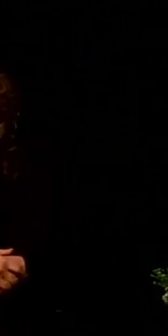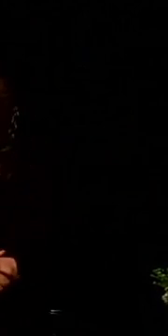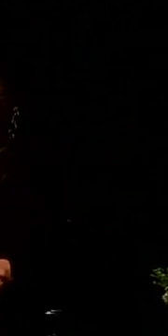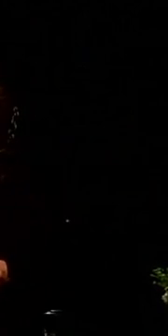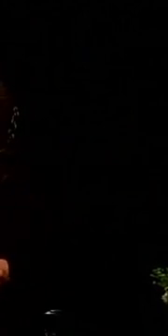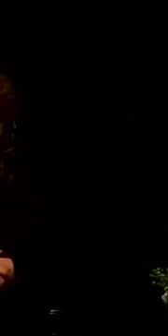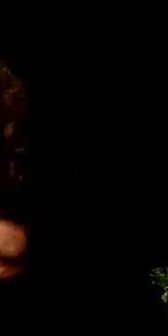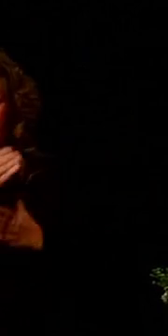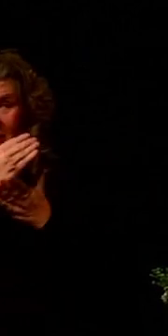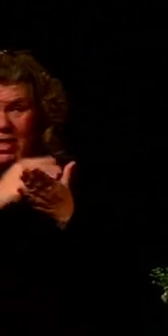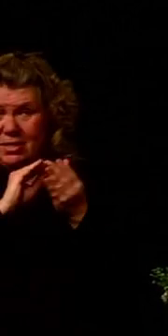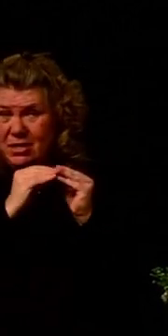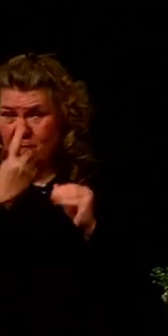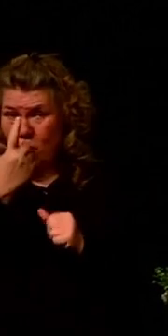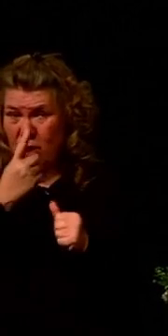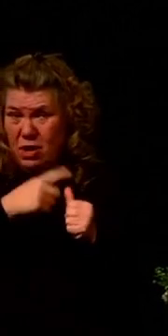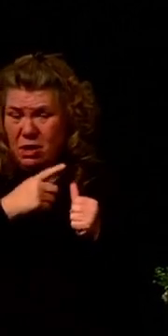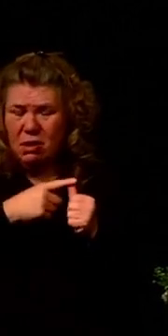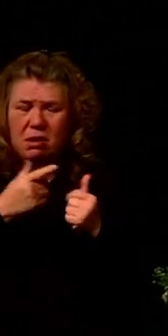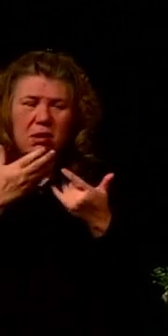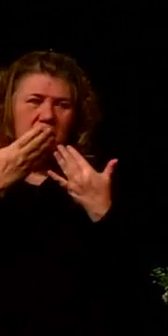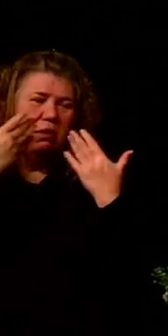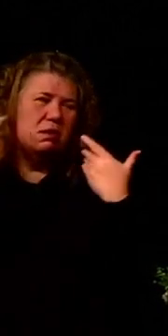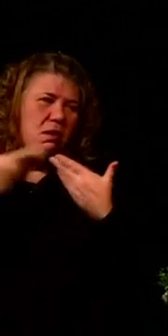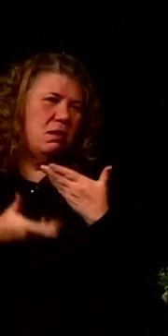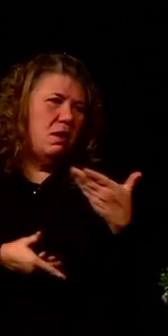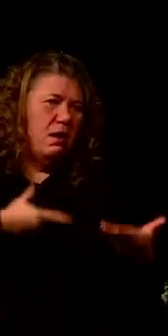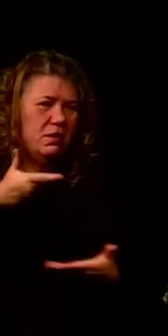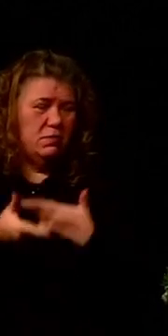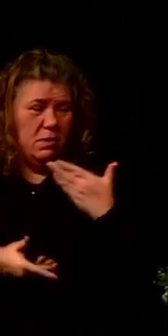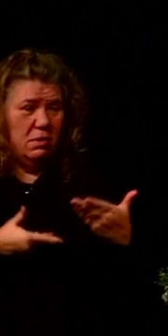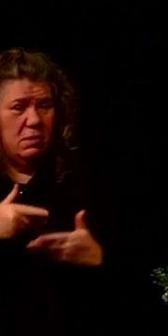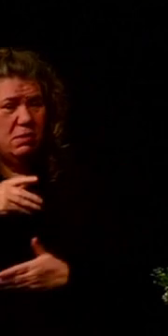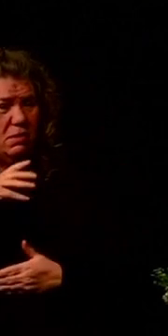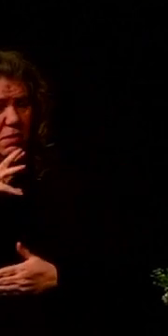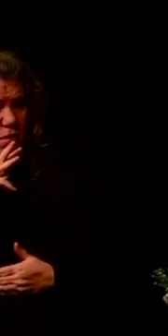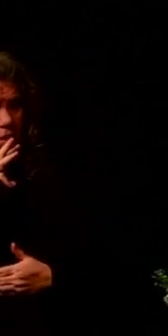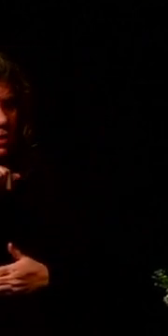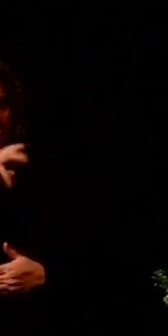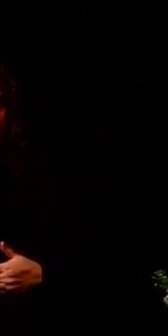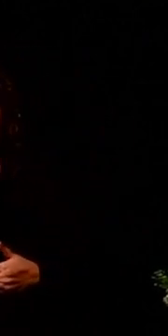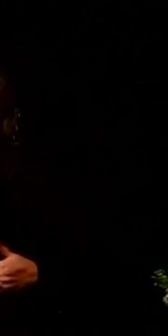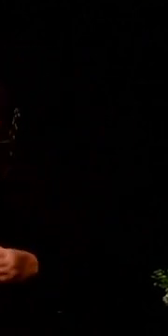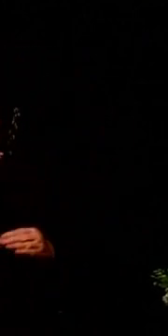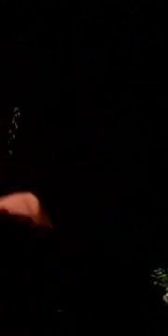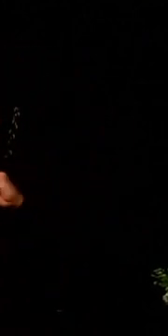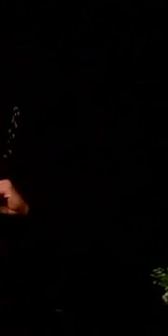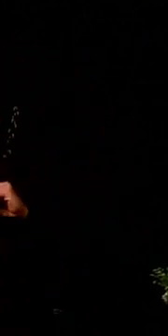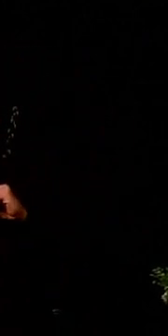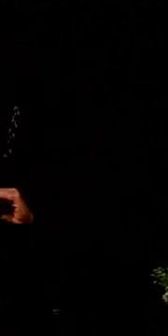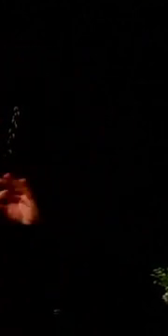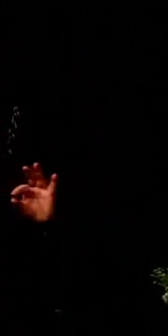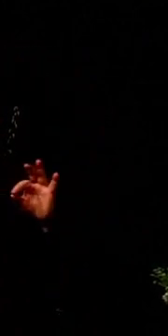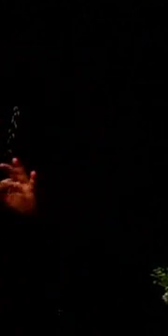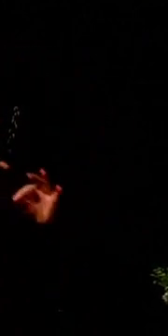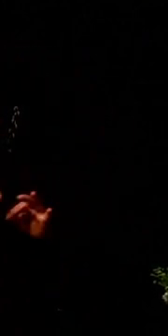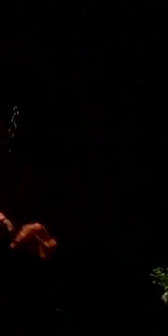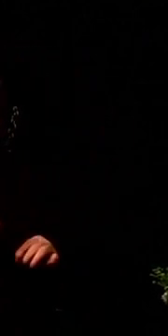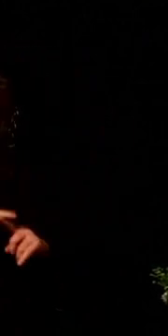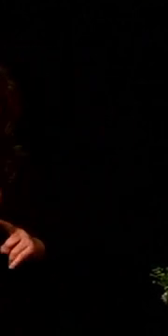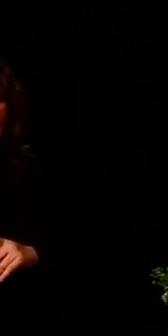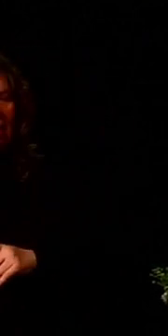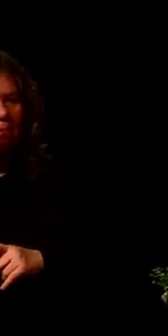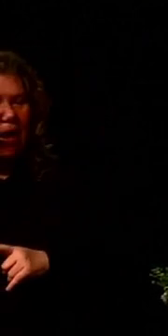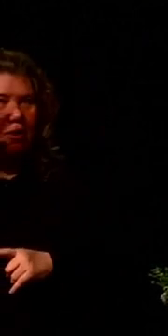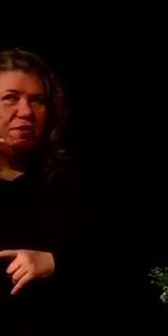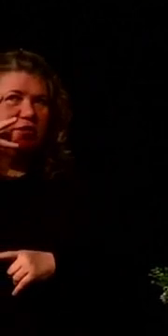Lesson number one, hospitality. While Wayne didn't necessarily teach me about hospitality, my parents